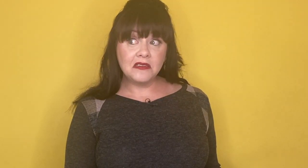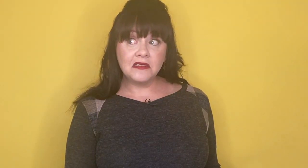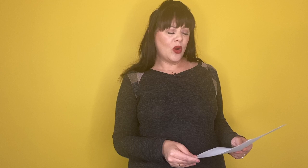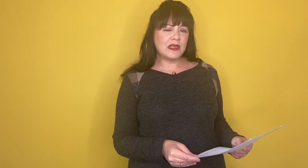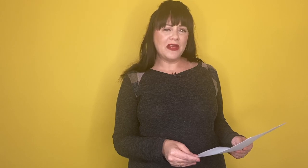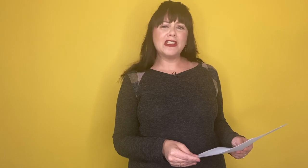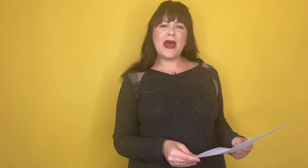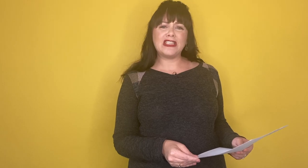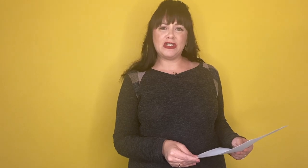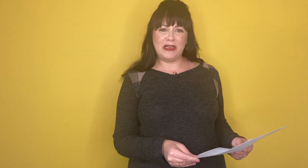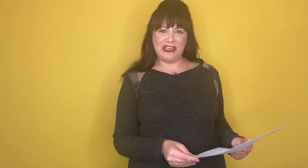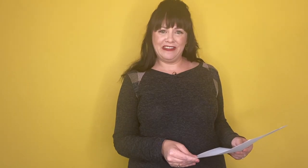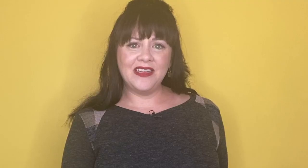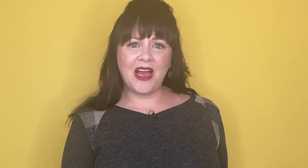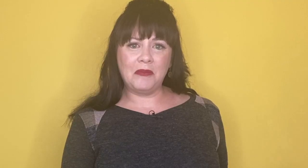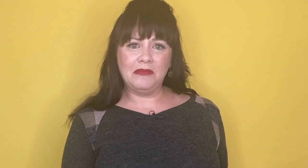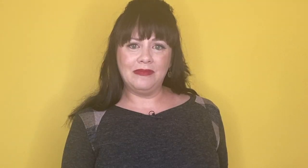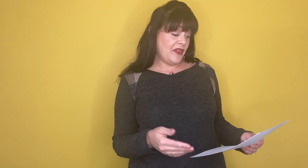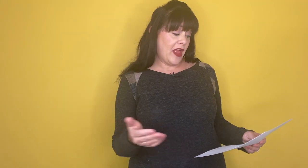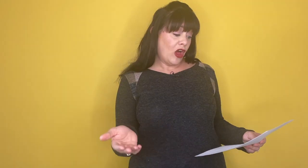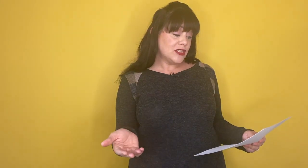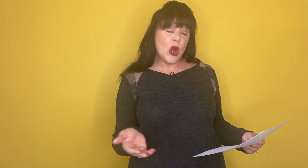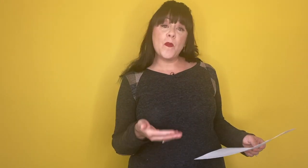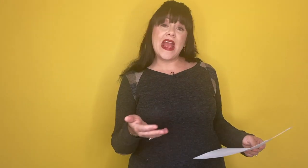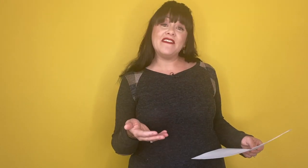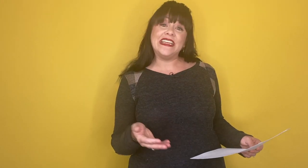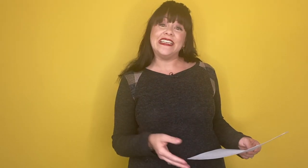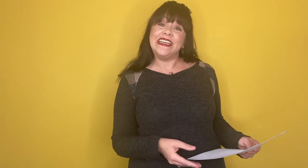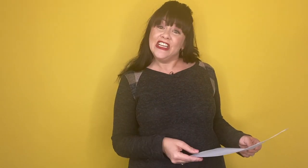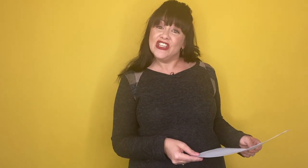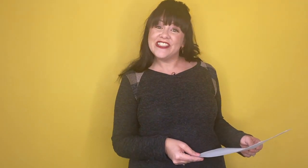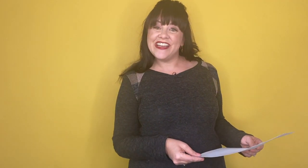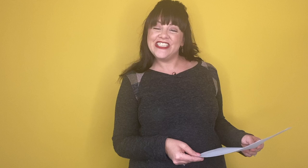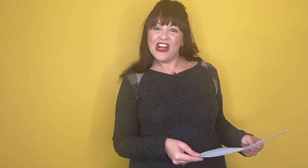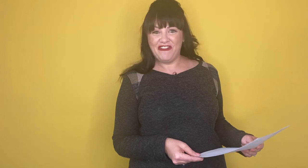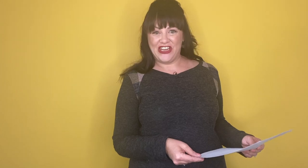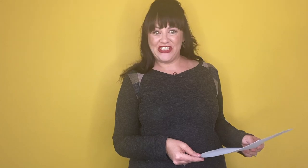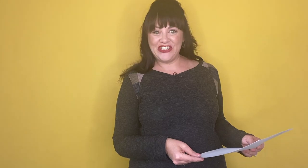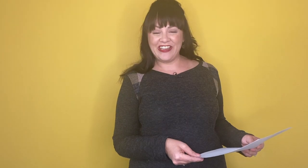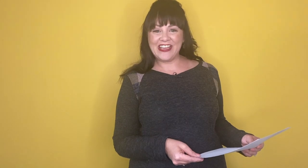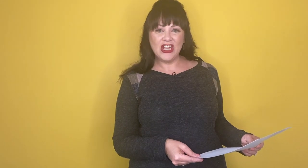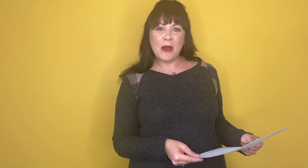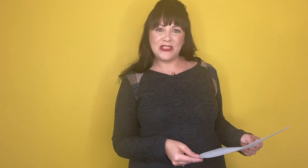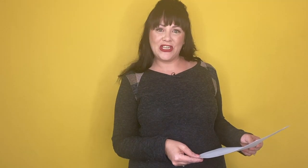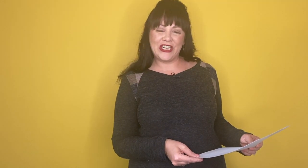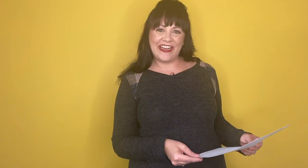Or something called a passenger pigeon. Yum. They also may have eaten eels and shellfish. Like lobster and